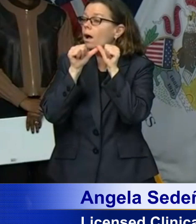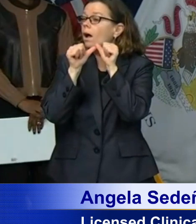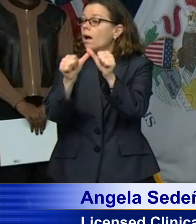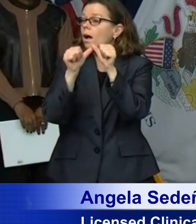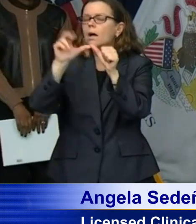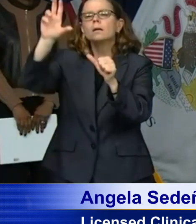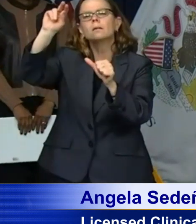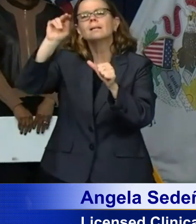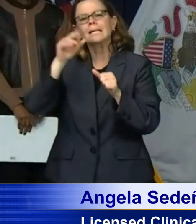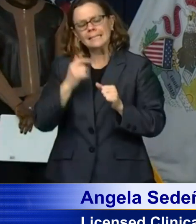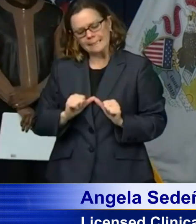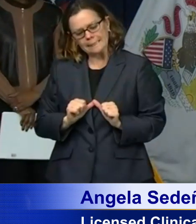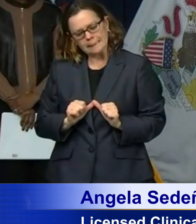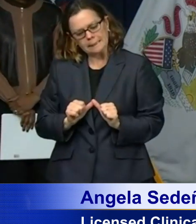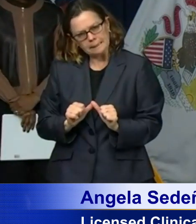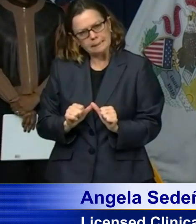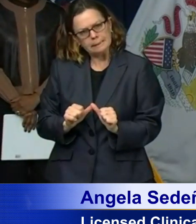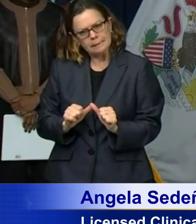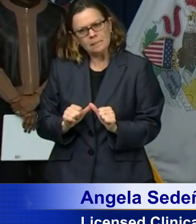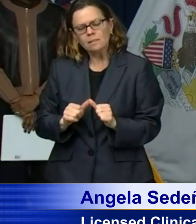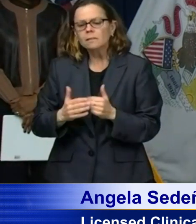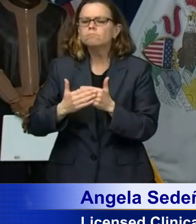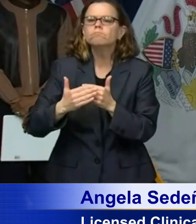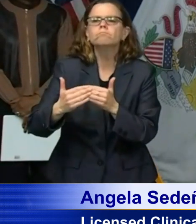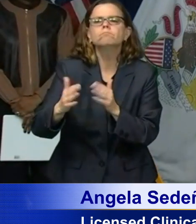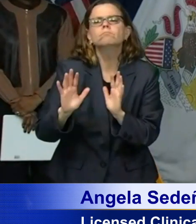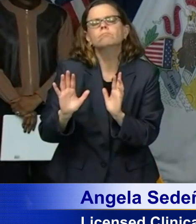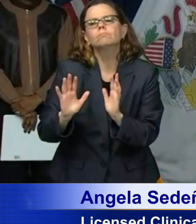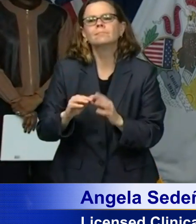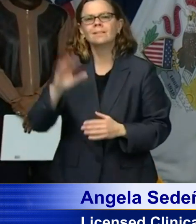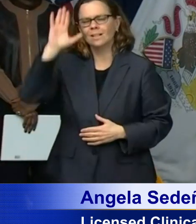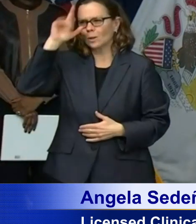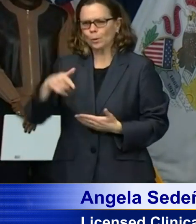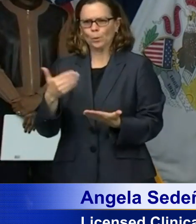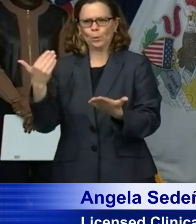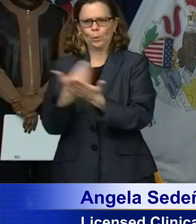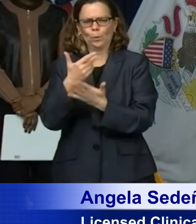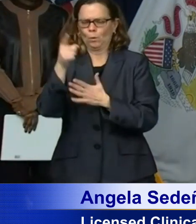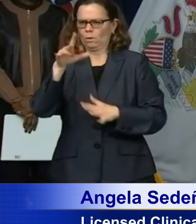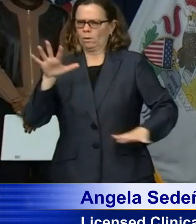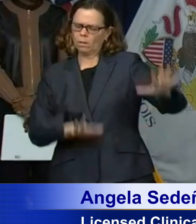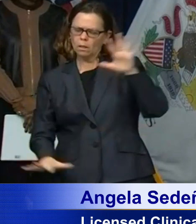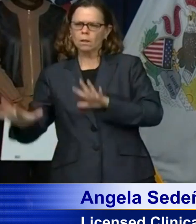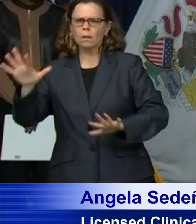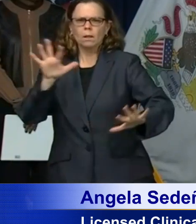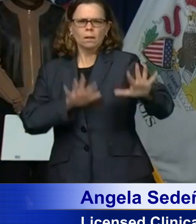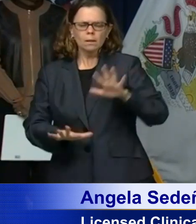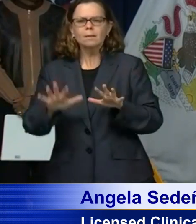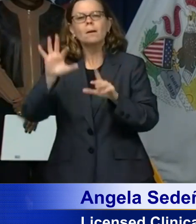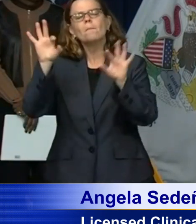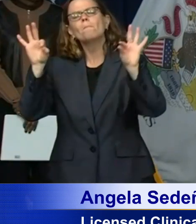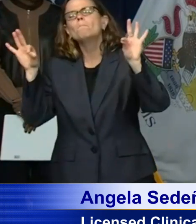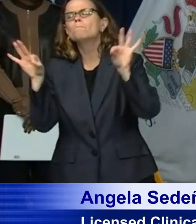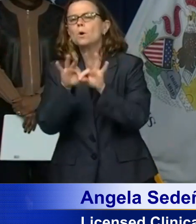ways and this should give us hope it's important to actively care for our mental health as we